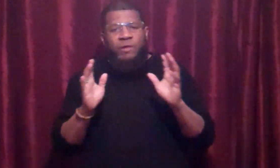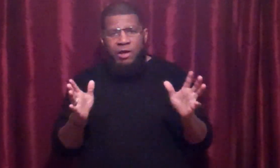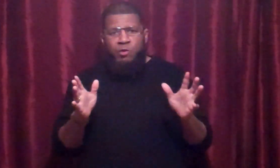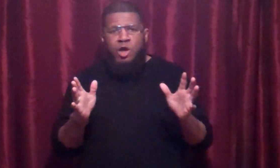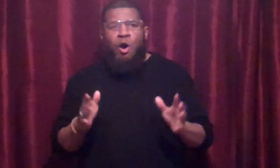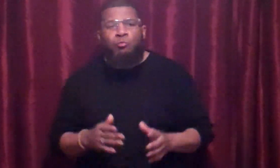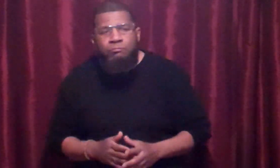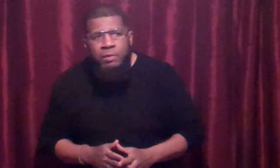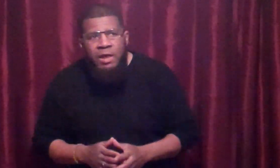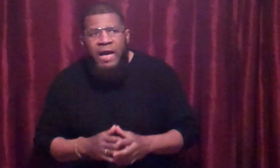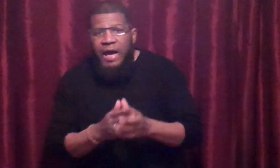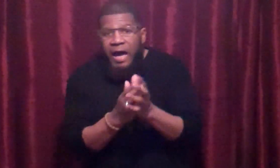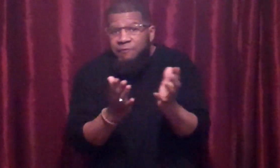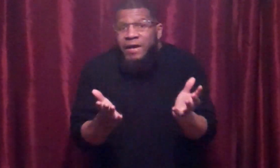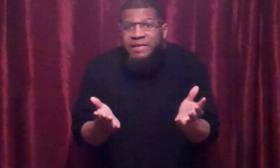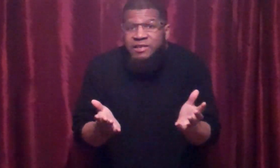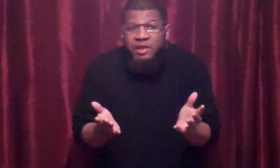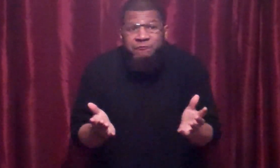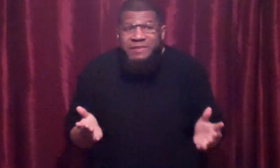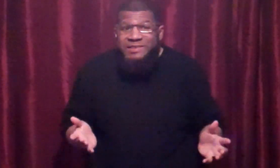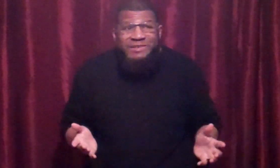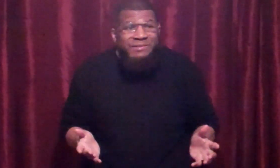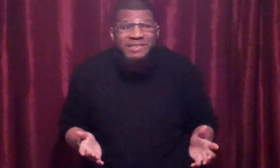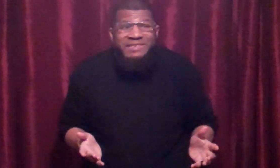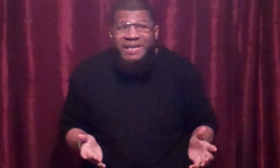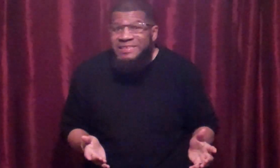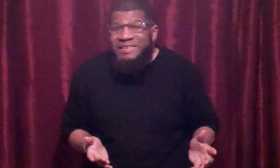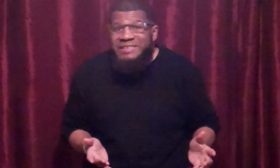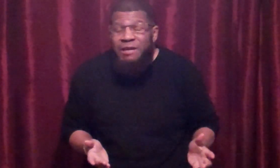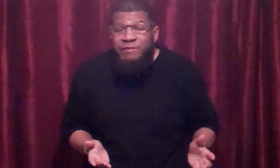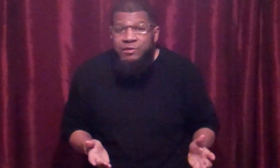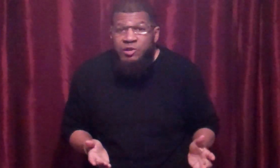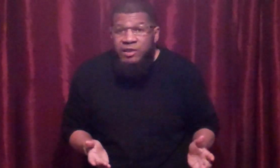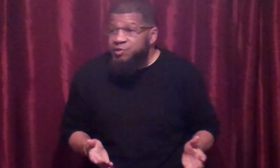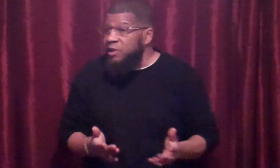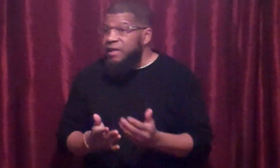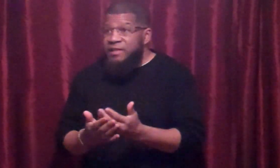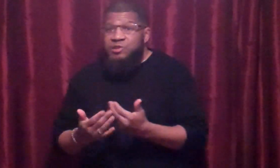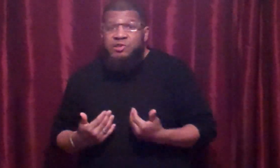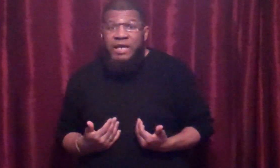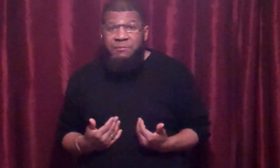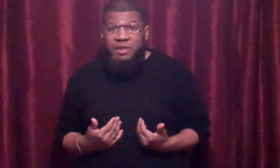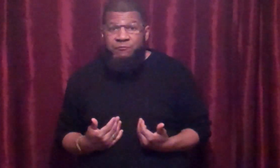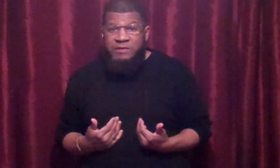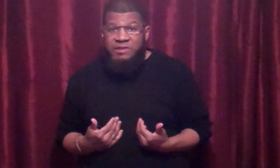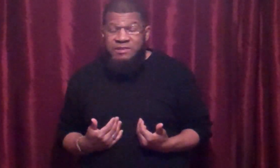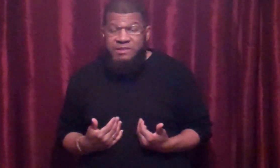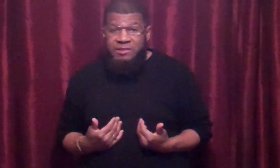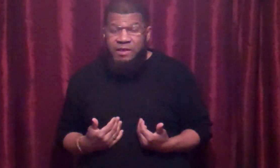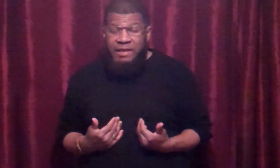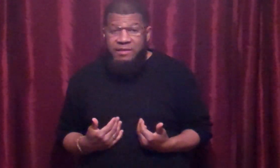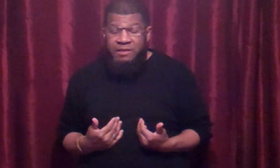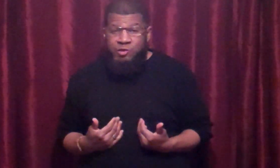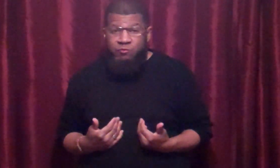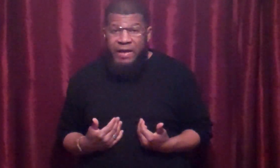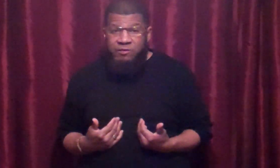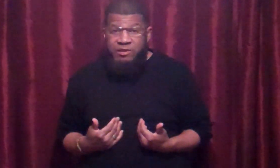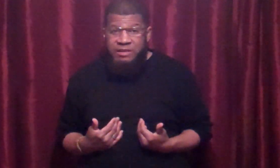here we go. I've had that defense since 1976. And it's the same defense since 2018